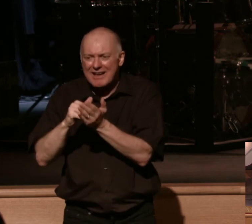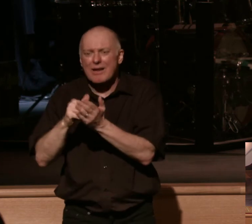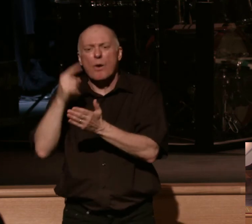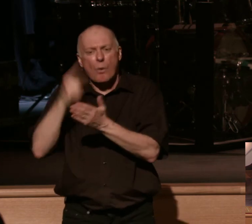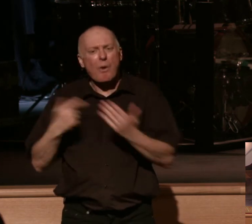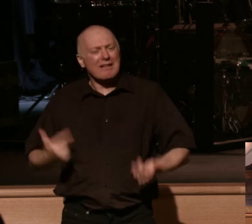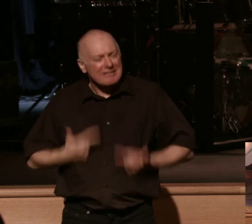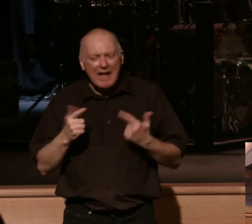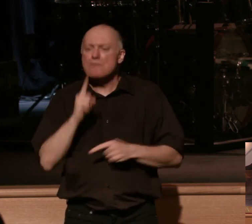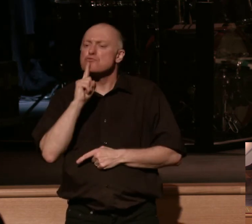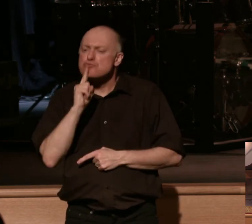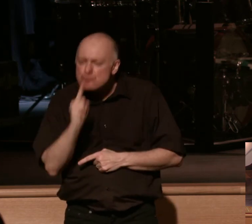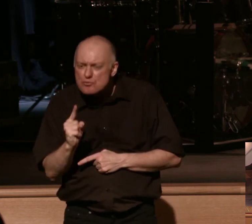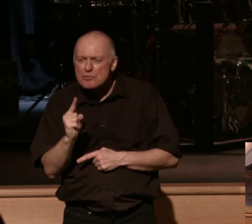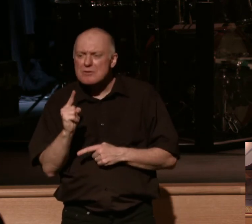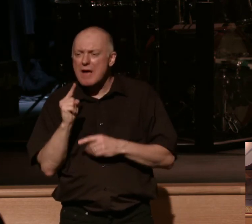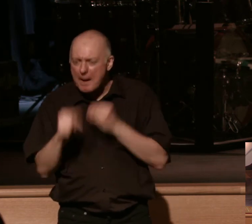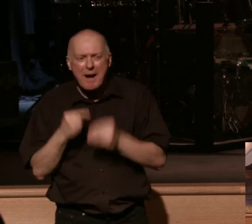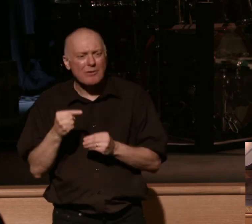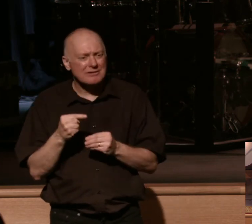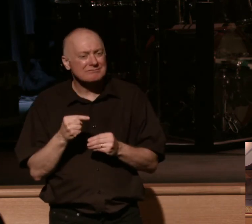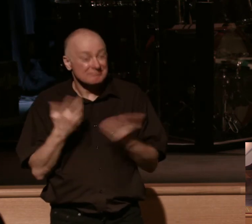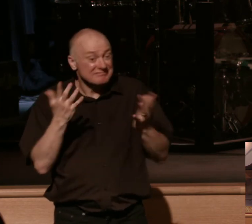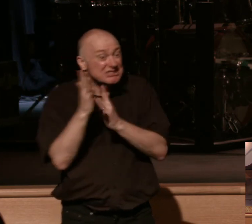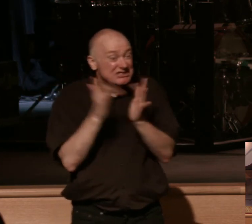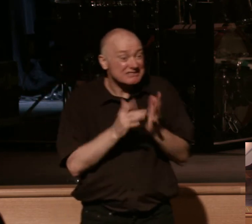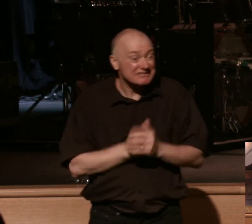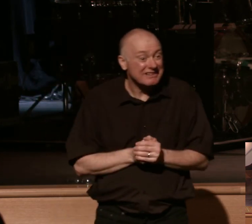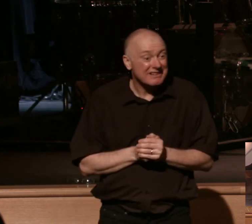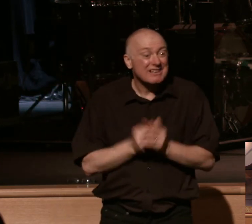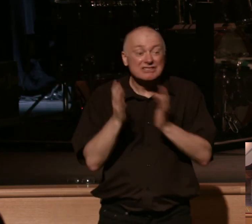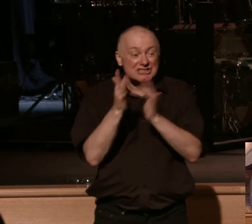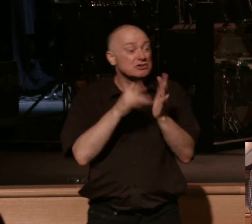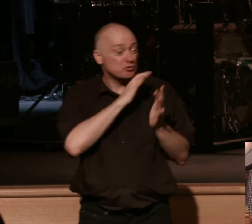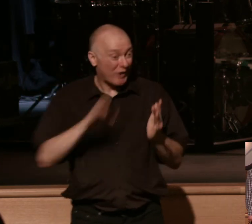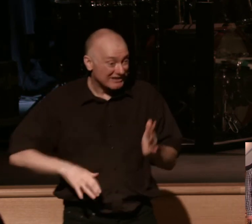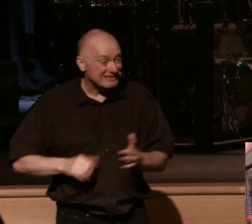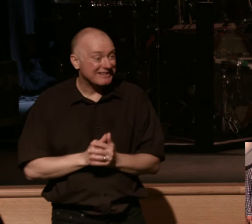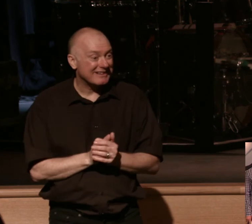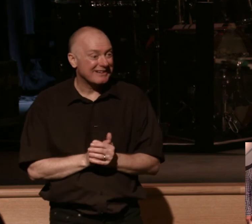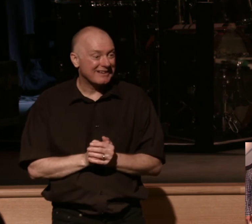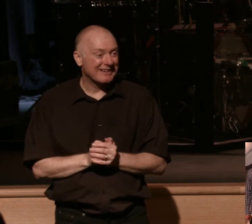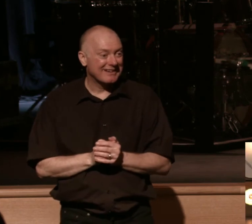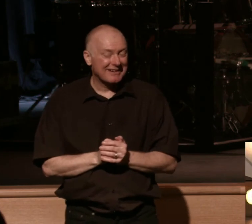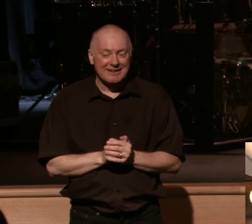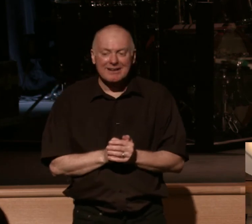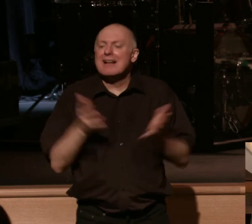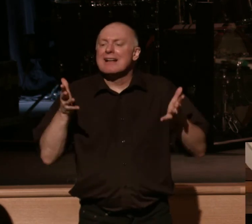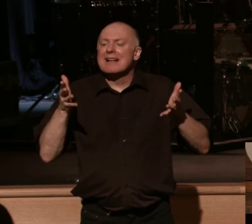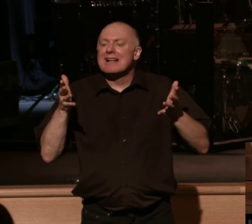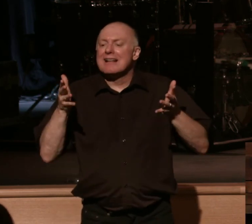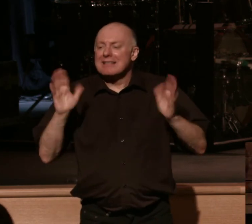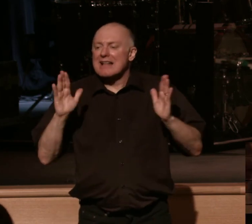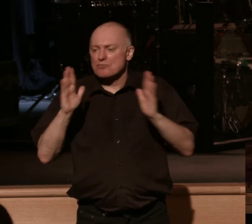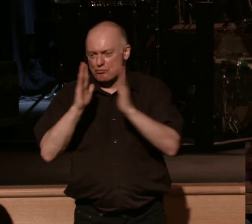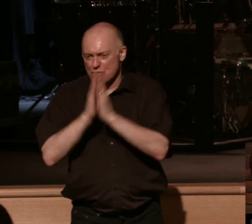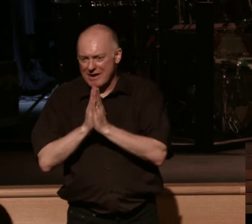life is truly about Jesus Jesus Christ so let's let's pray on that